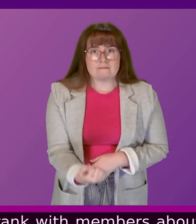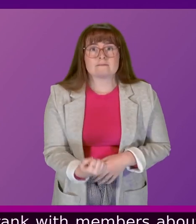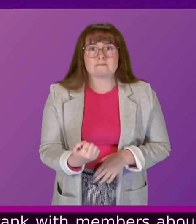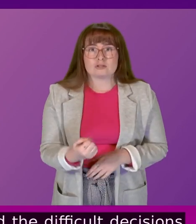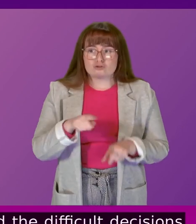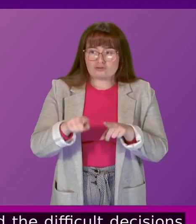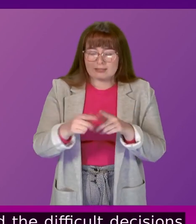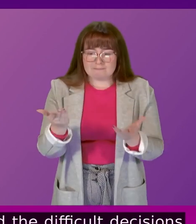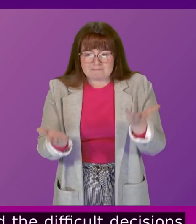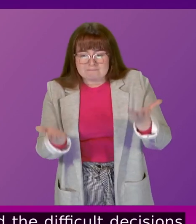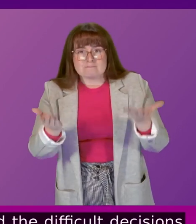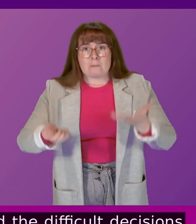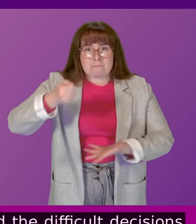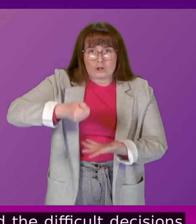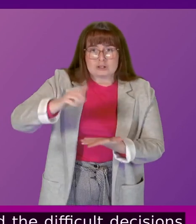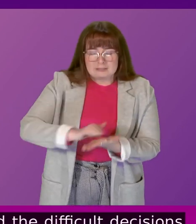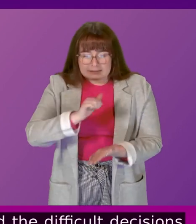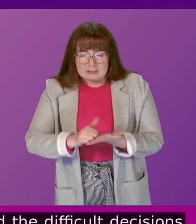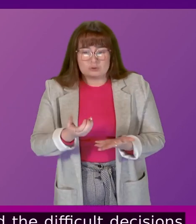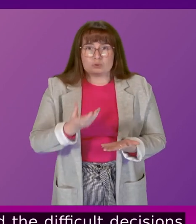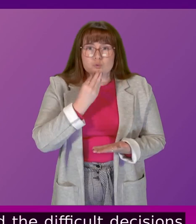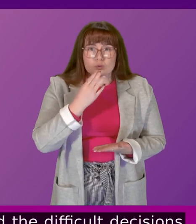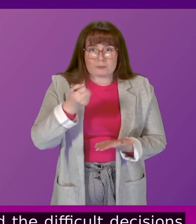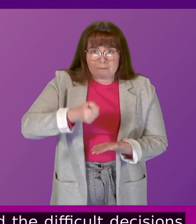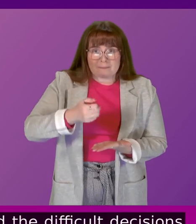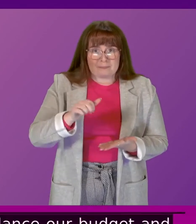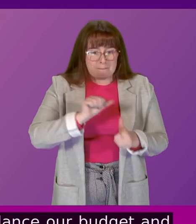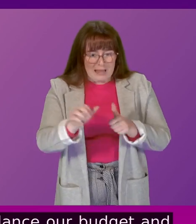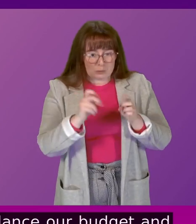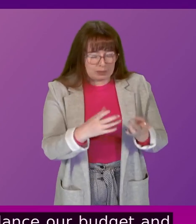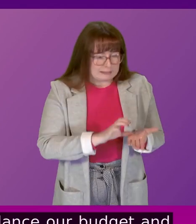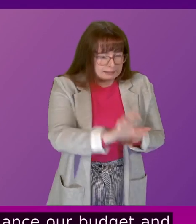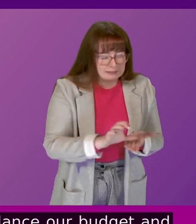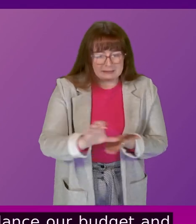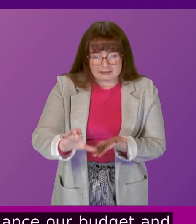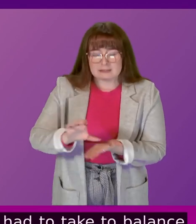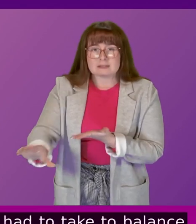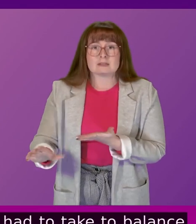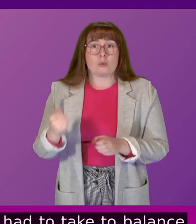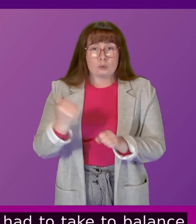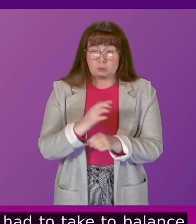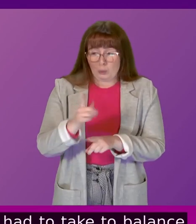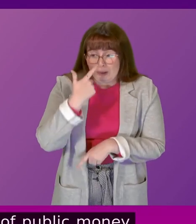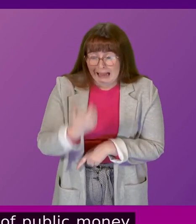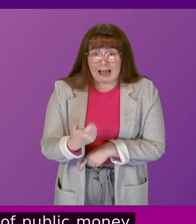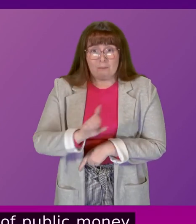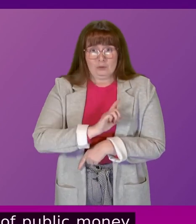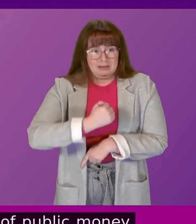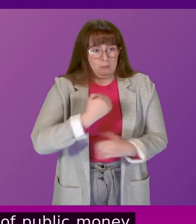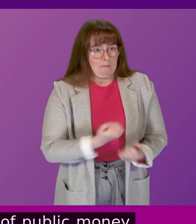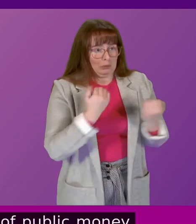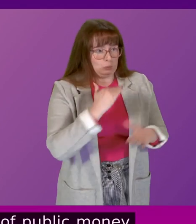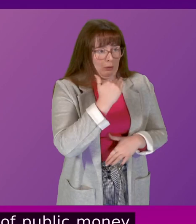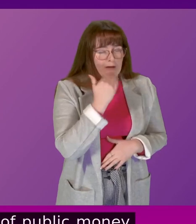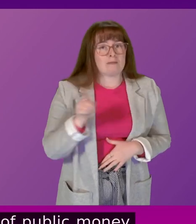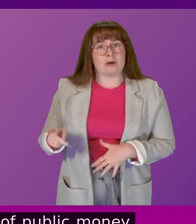take to balance our budget and make best use of public money. We are doing all that we can within the limited powers that we have, but we